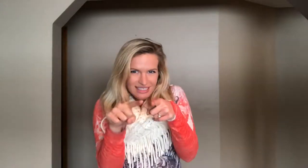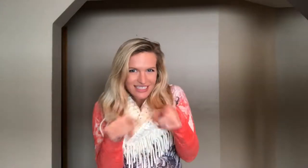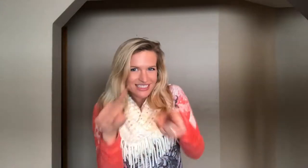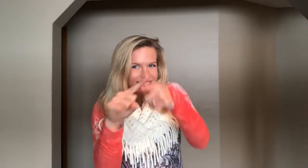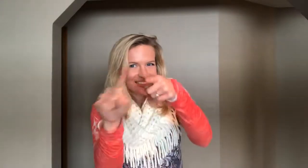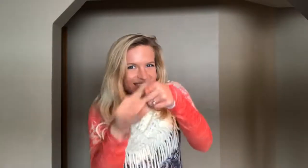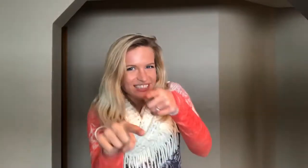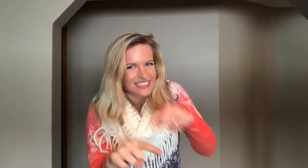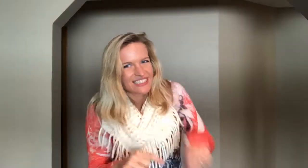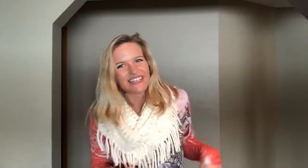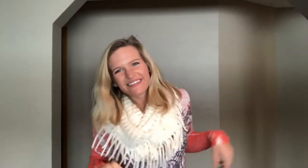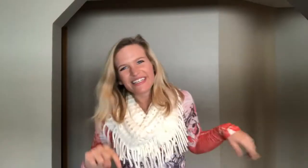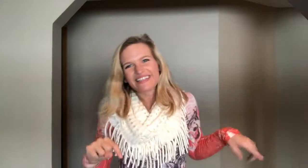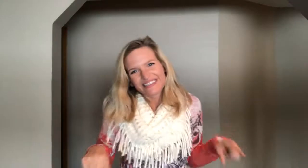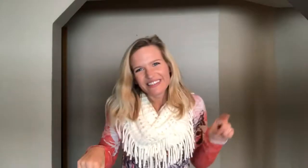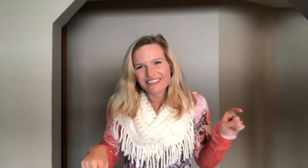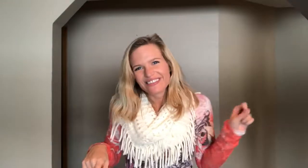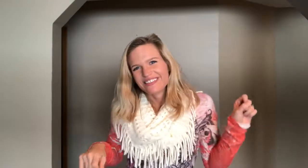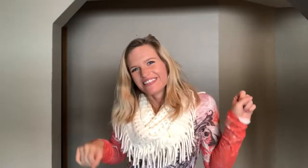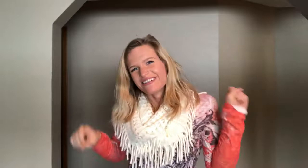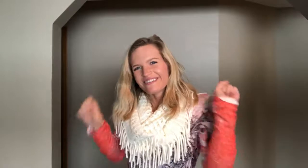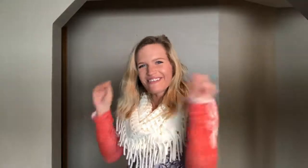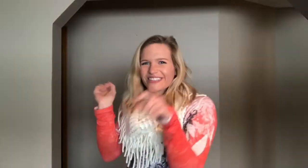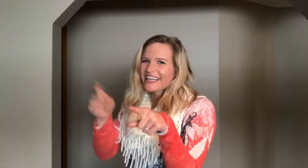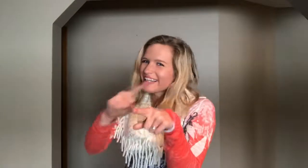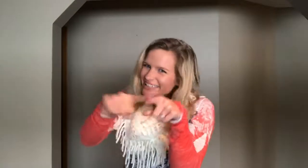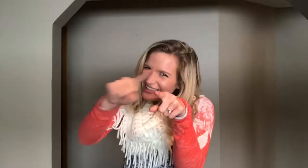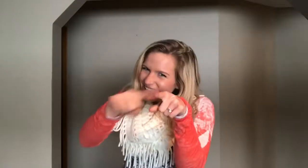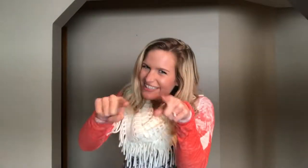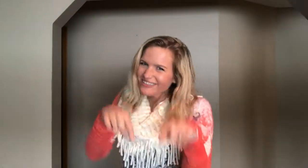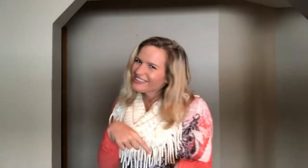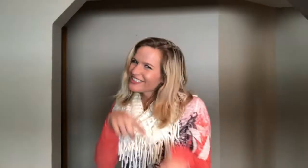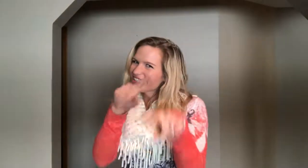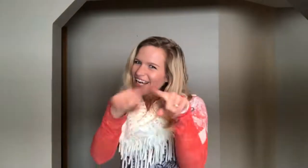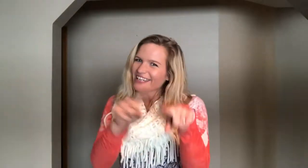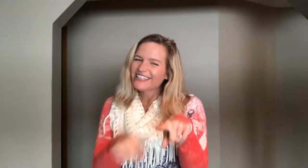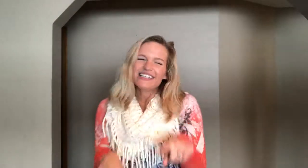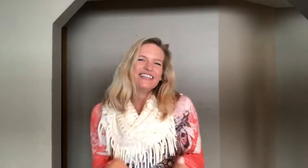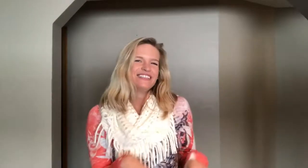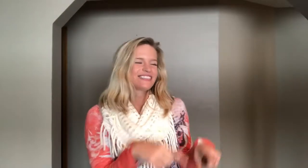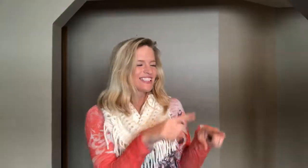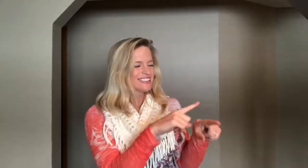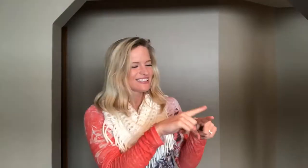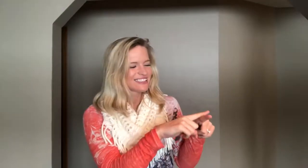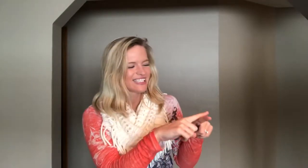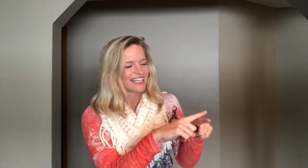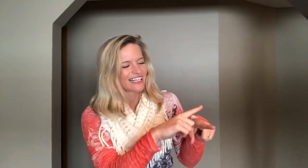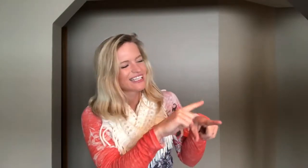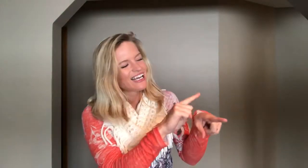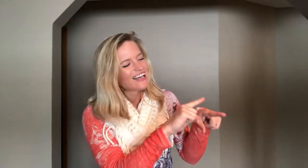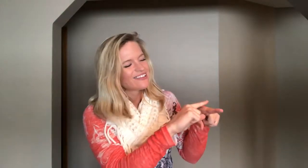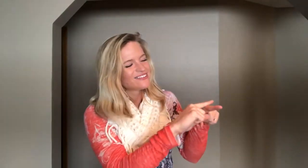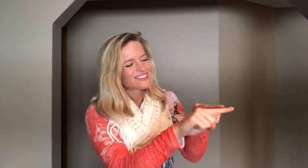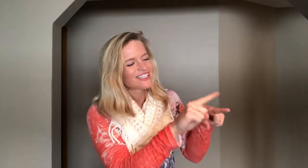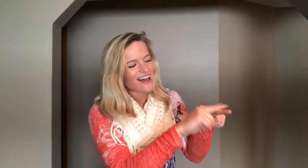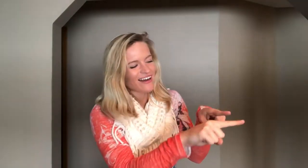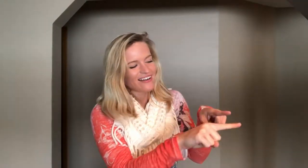Tsk tsk you know. Like a little old lady telling you you're naughty. So that's how you sign naughty. Who's naughty